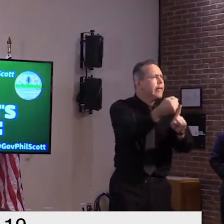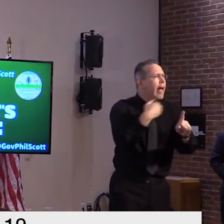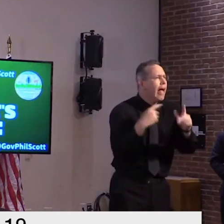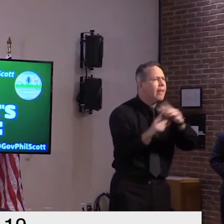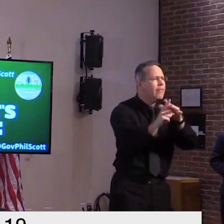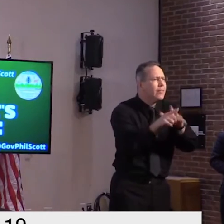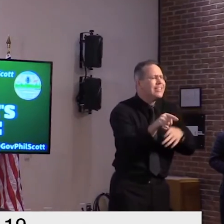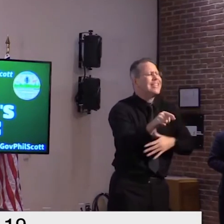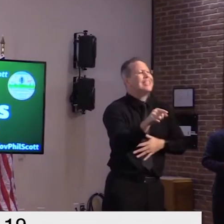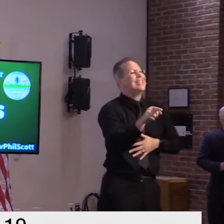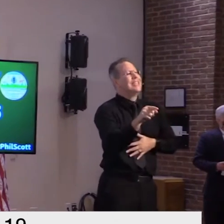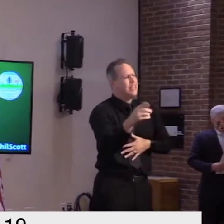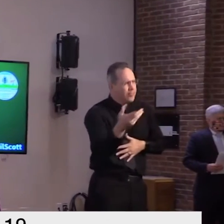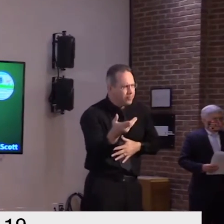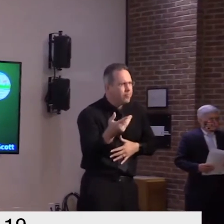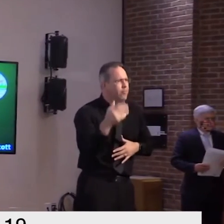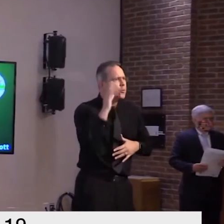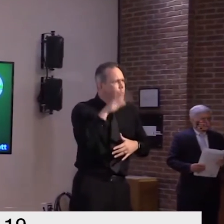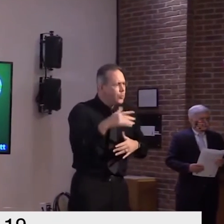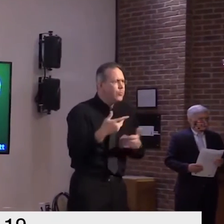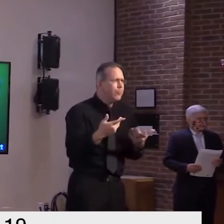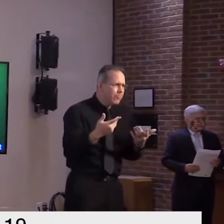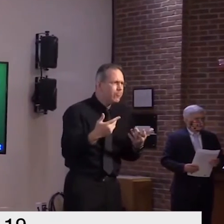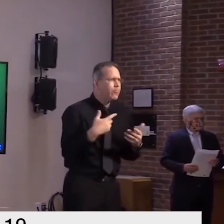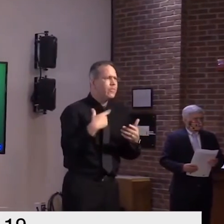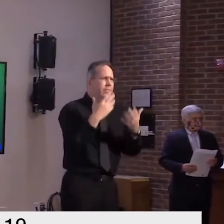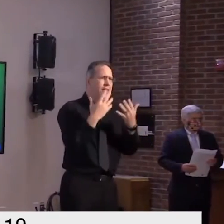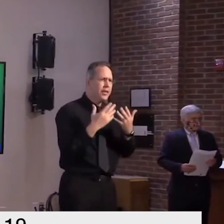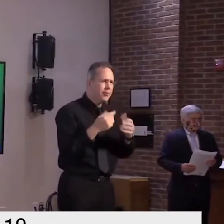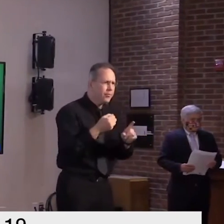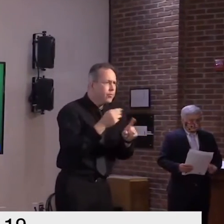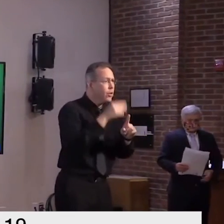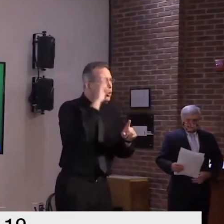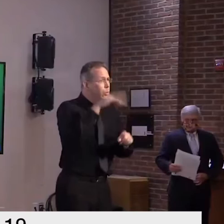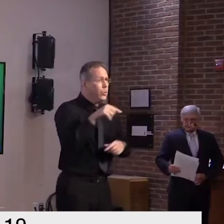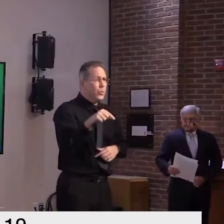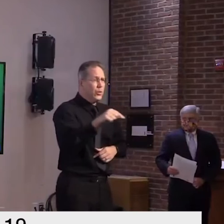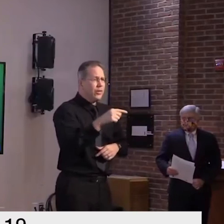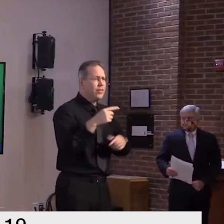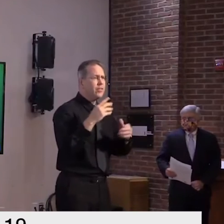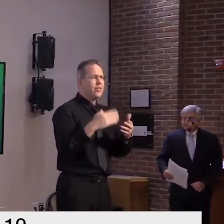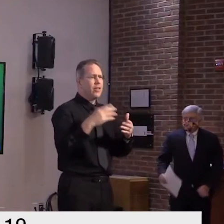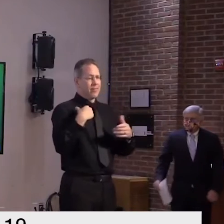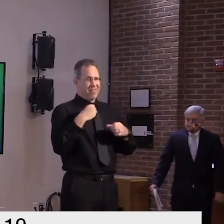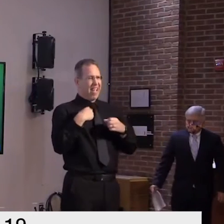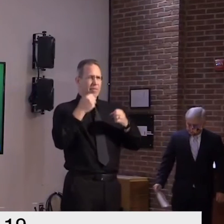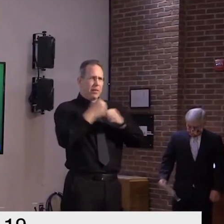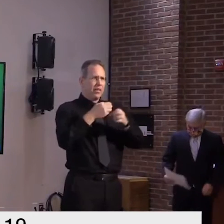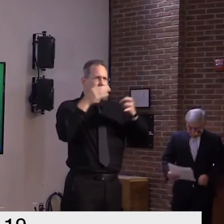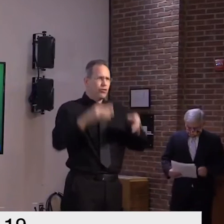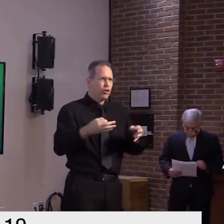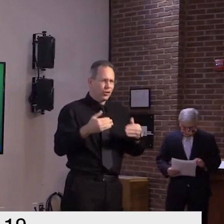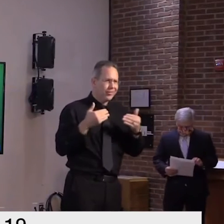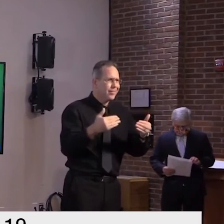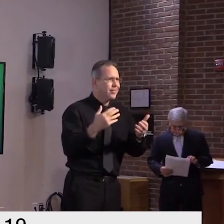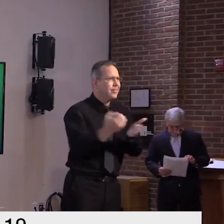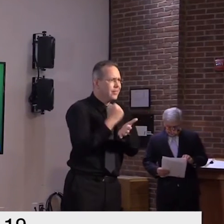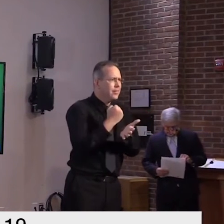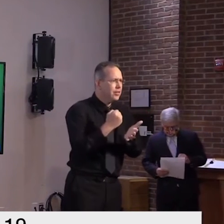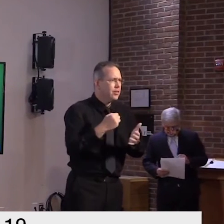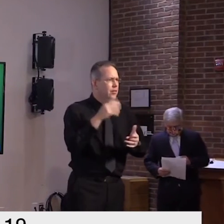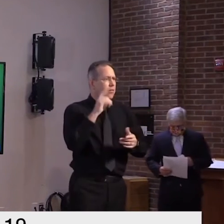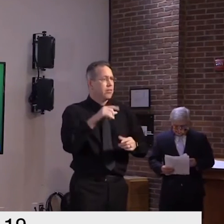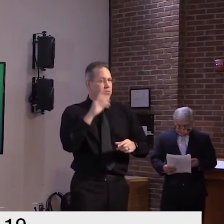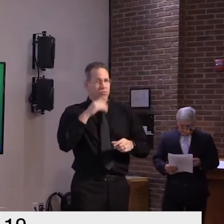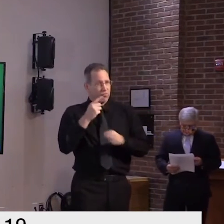necessary and strict precautions remain essential there's also an emotional and social price paid by these